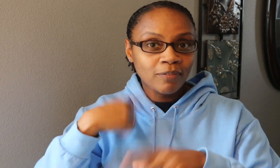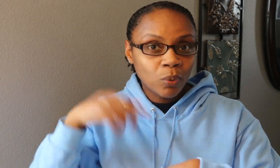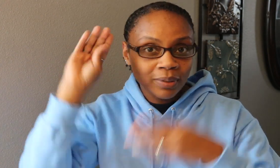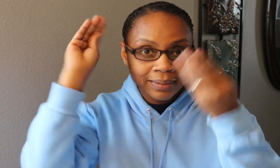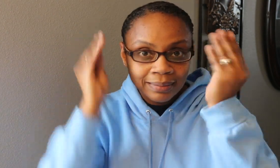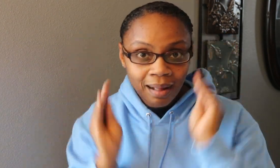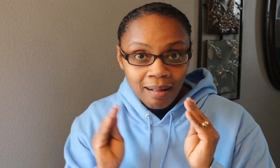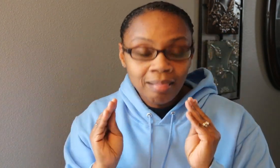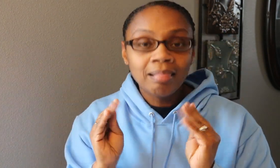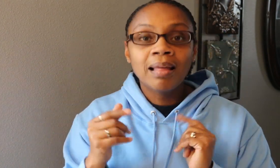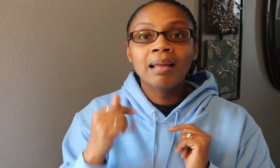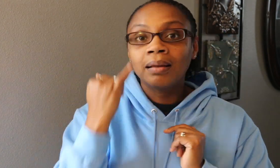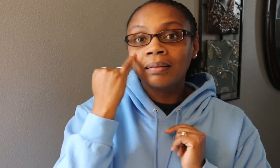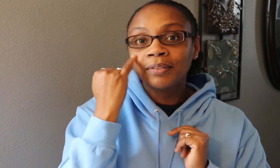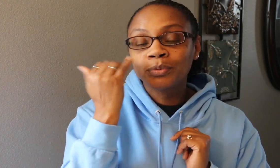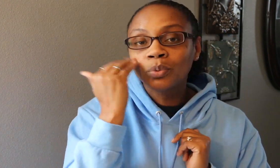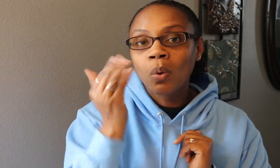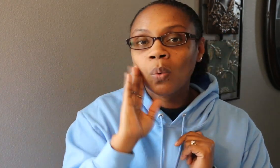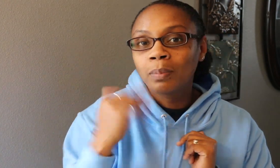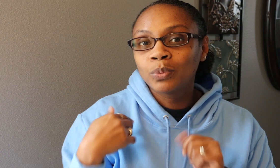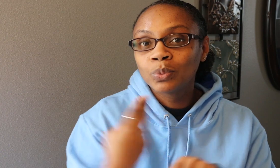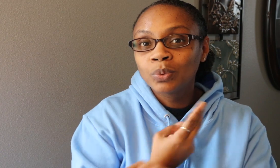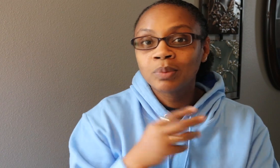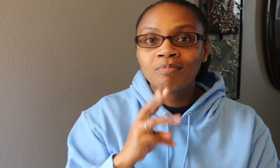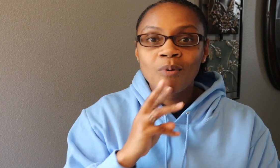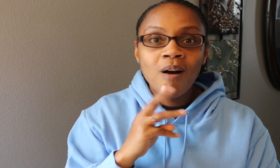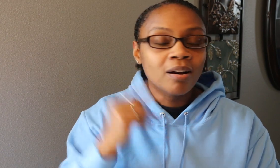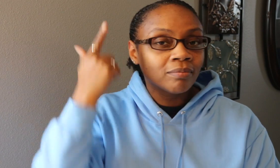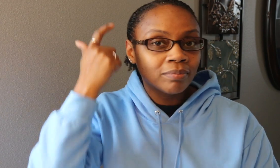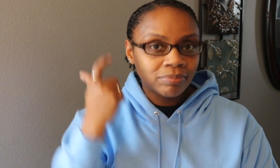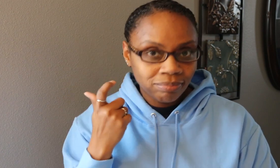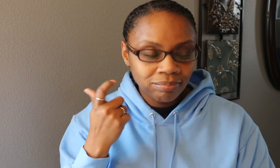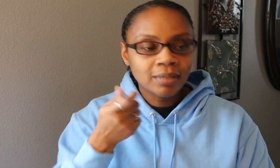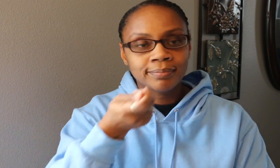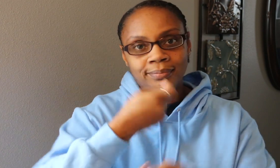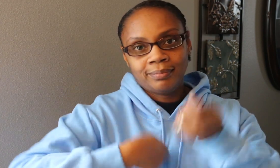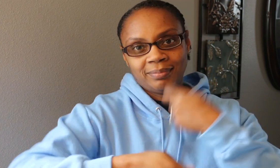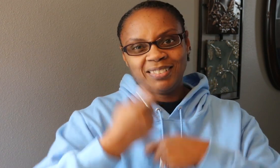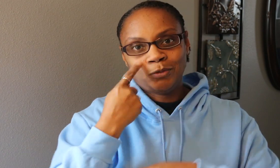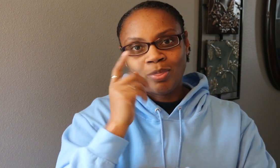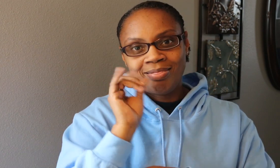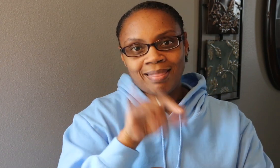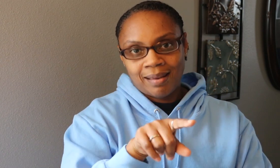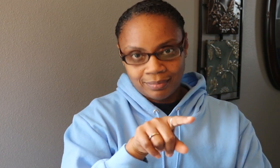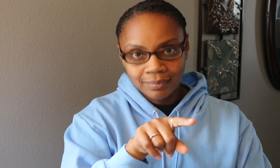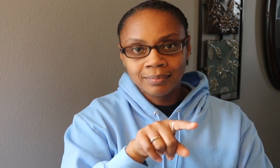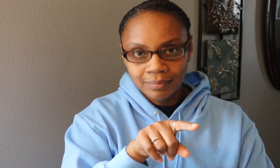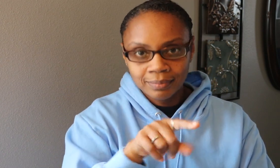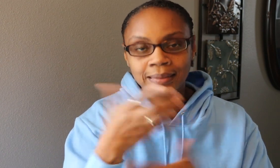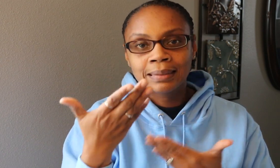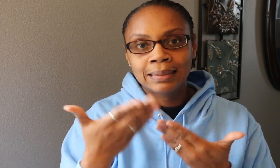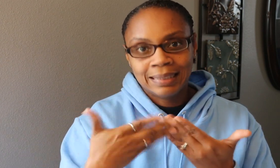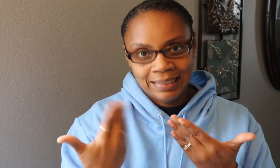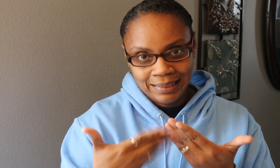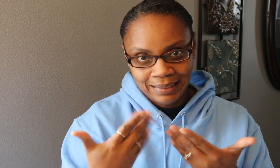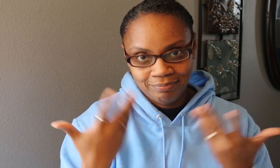before I'm going to start styling, if I know I'm doing a style where I'm going to be spraying my hair with water, I use this spritz instead.